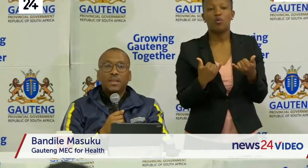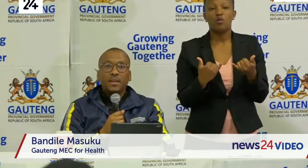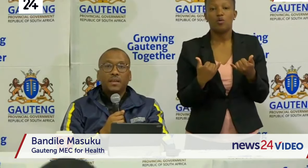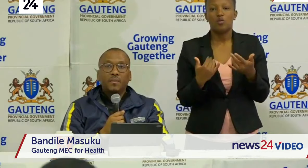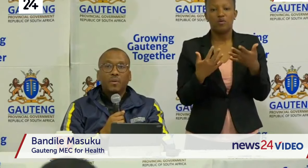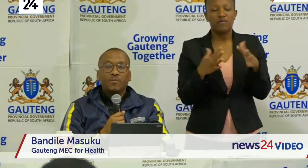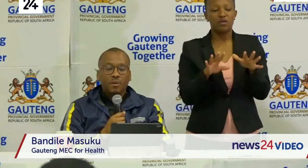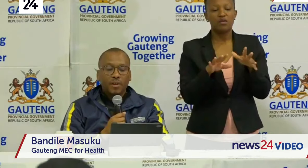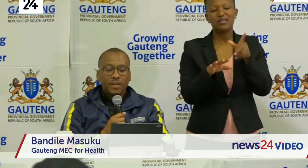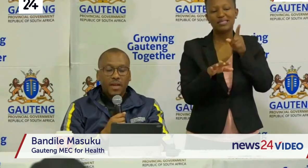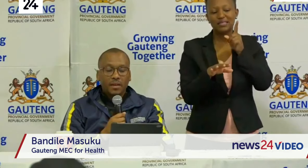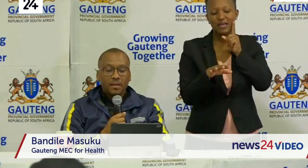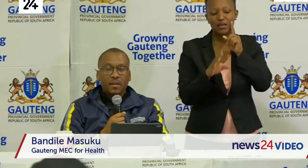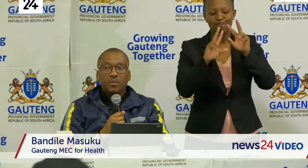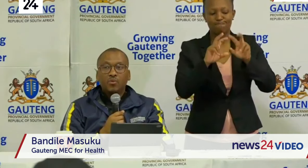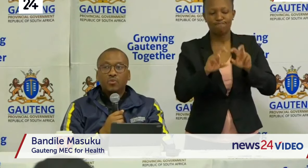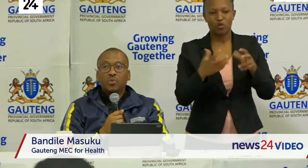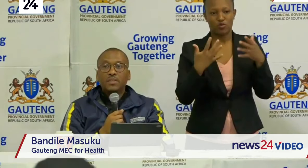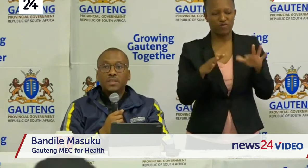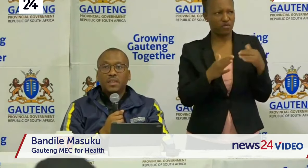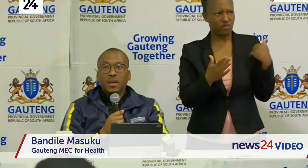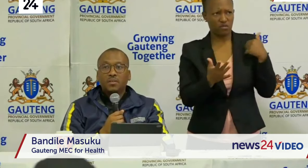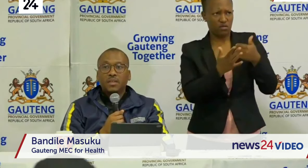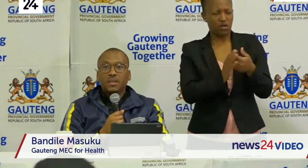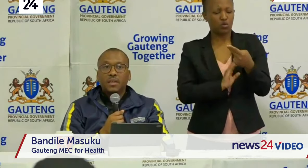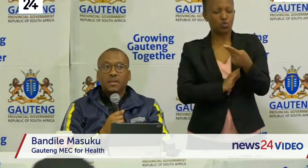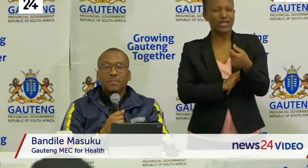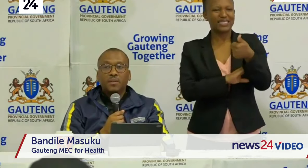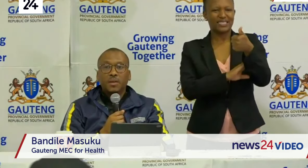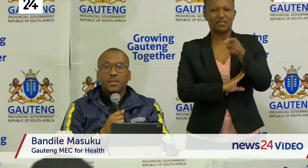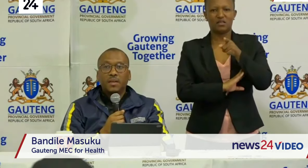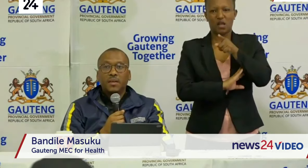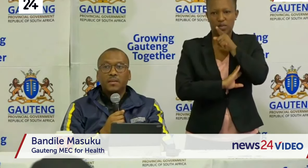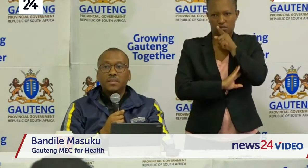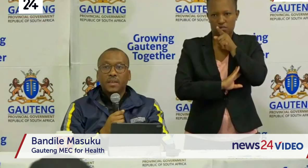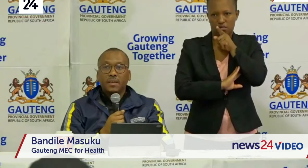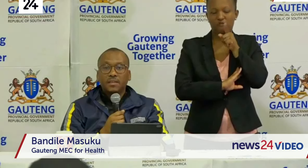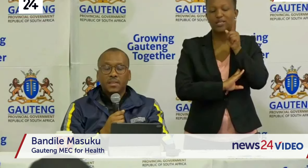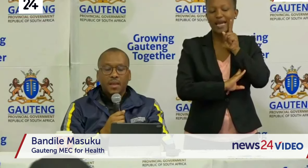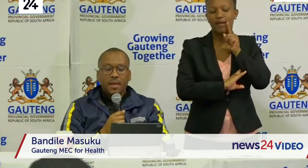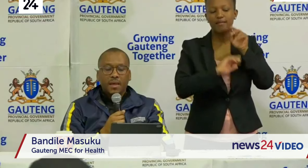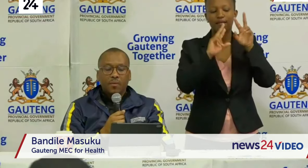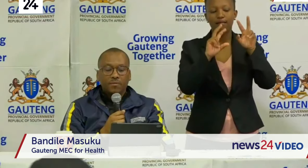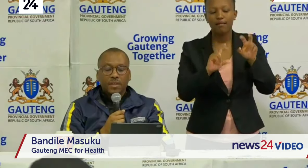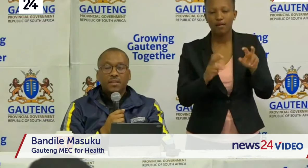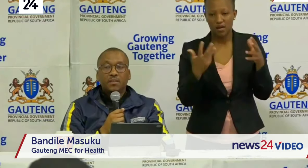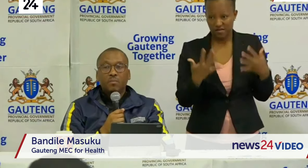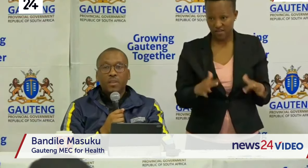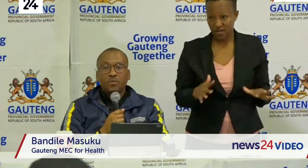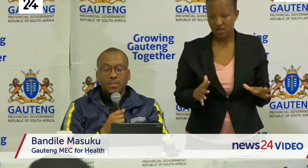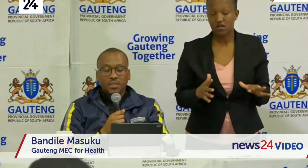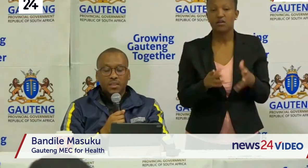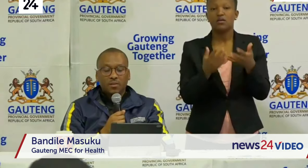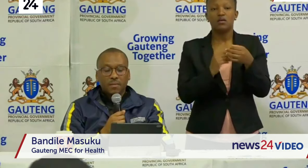screening we have already done close to 26,000 actually screens. We have screened